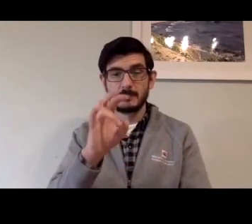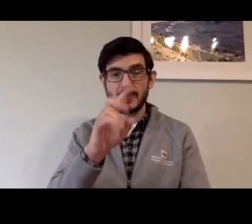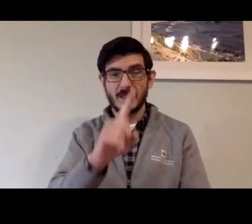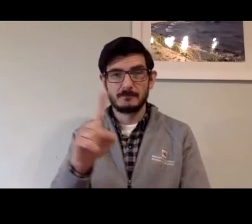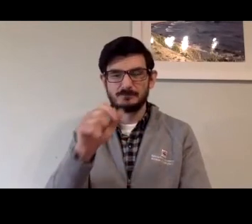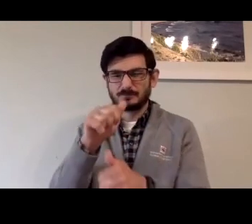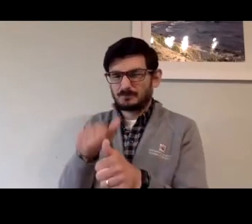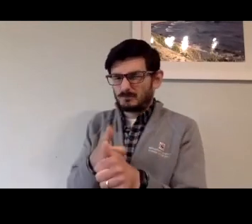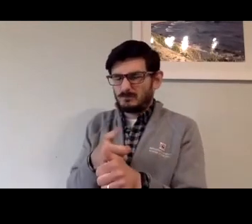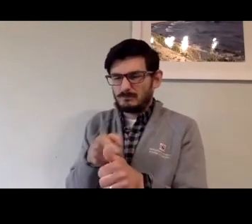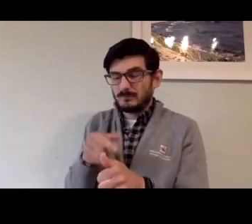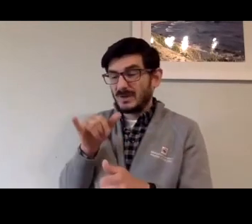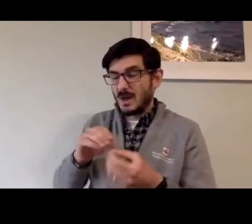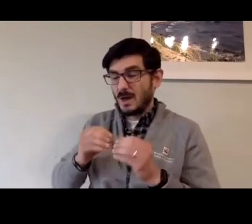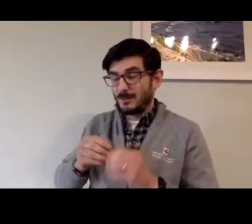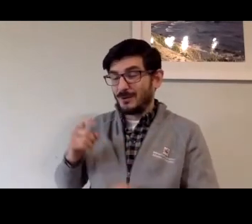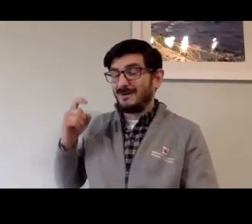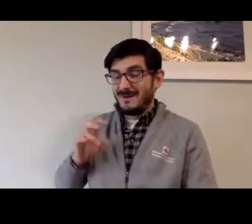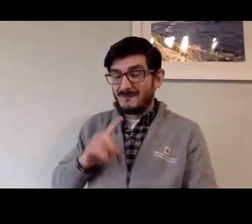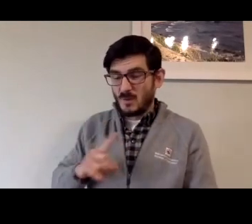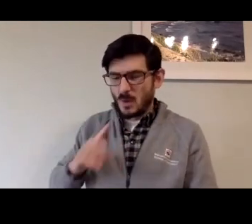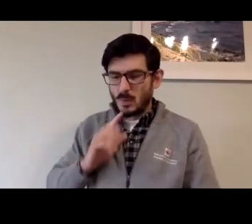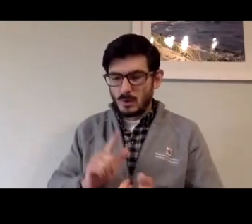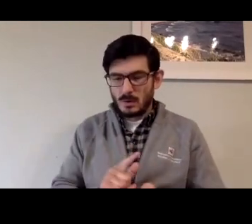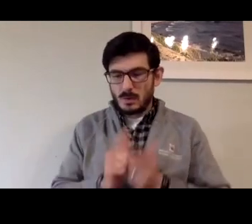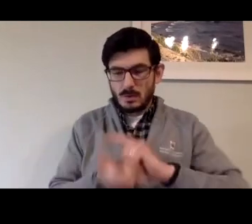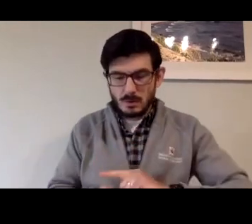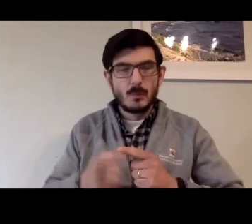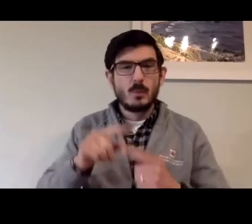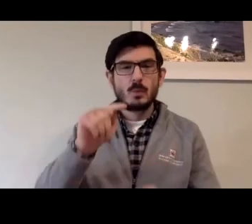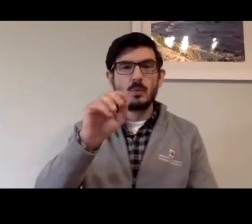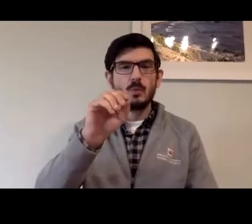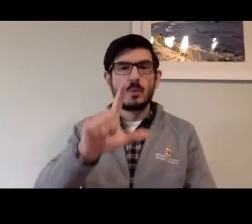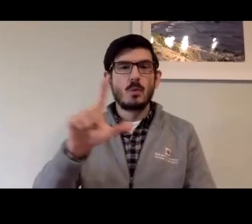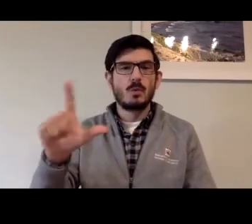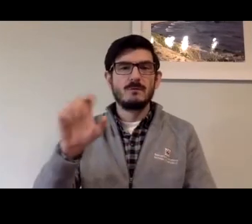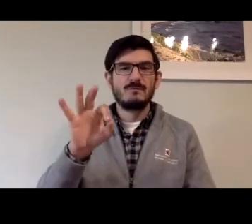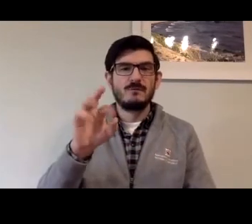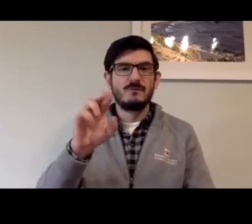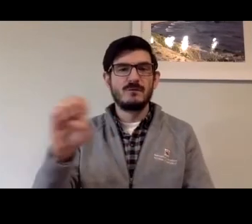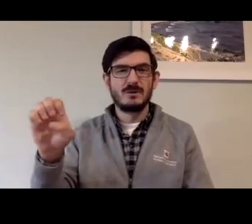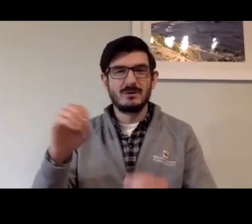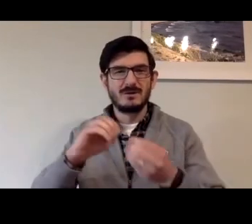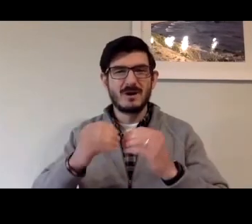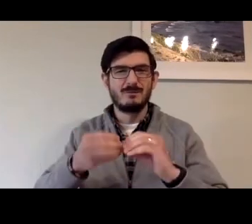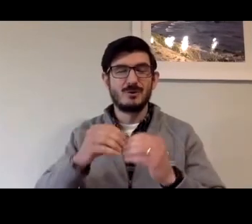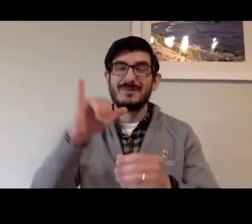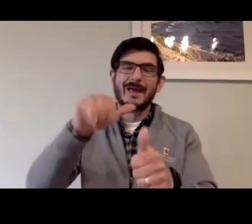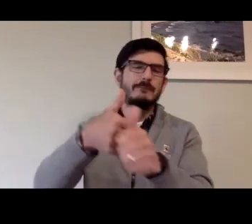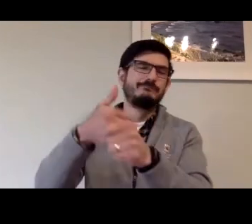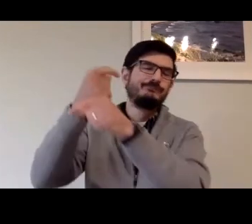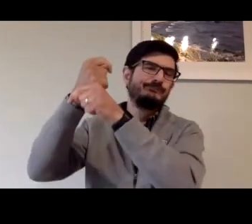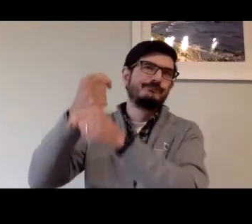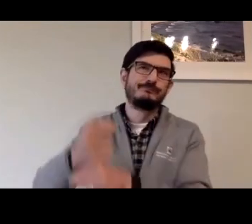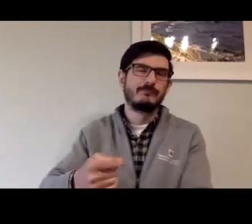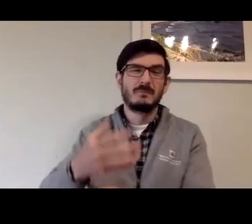for example, in a given state, that the number is initiated and translated to a